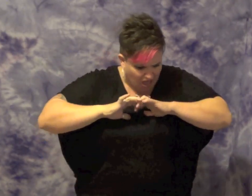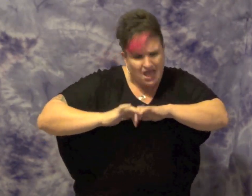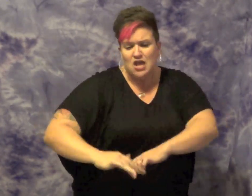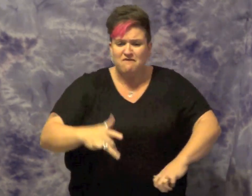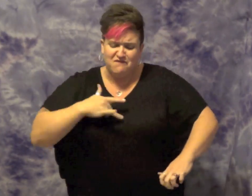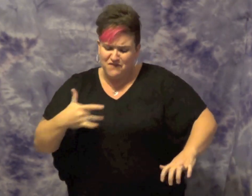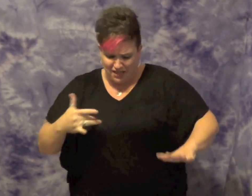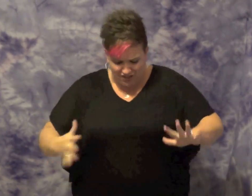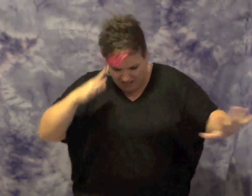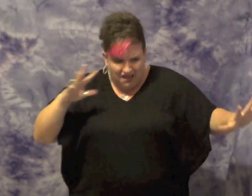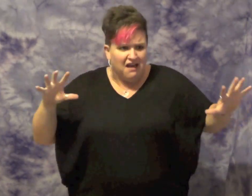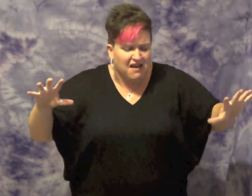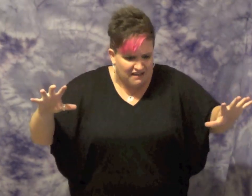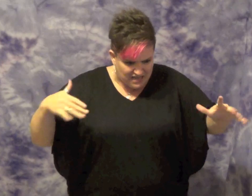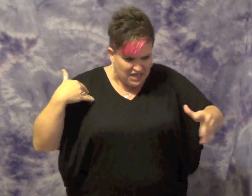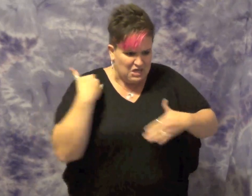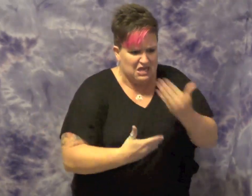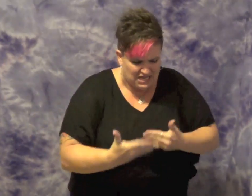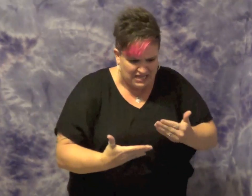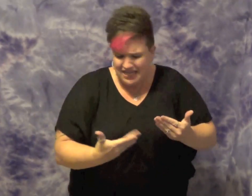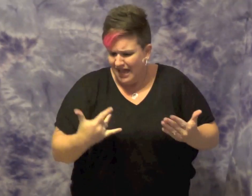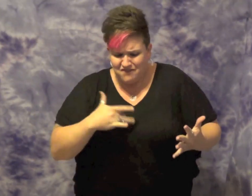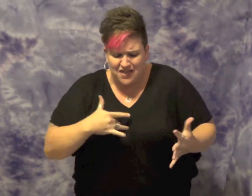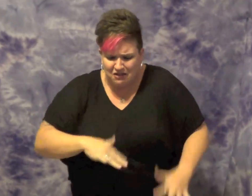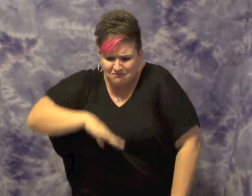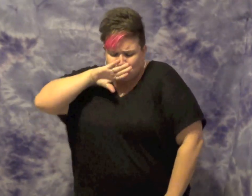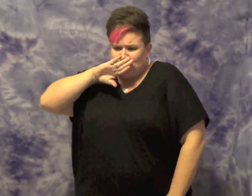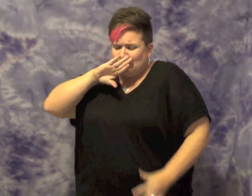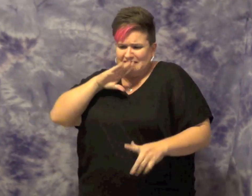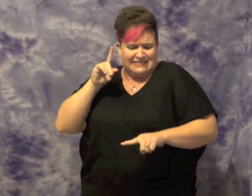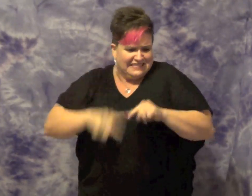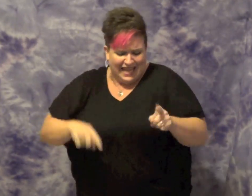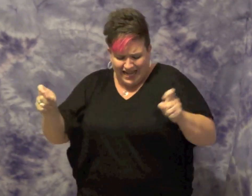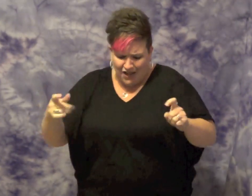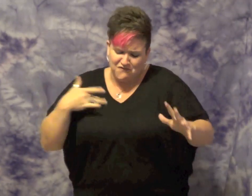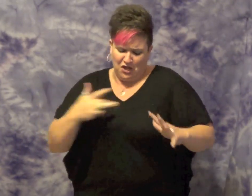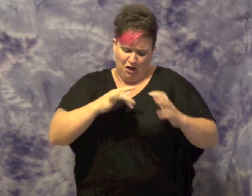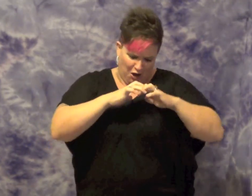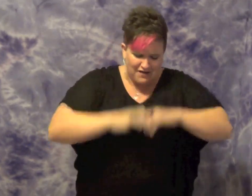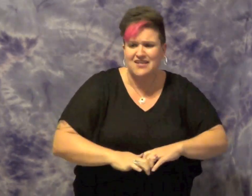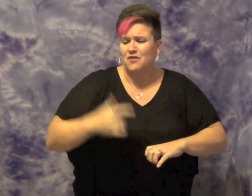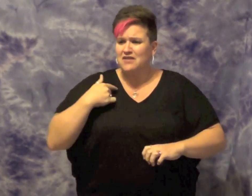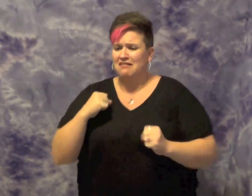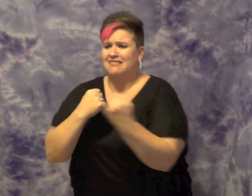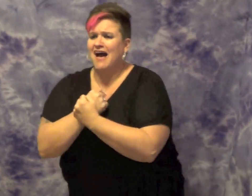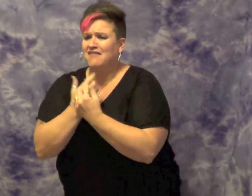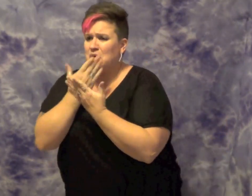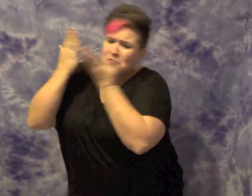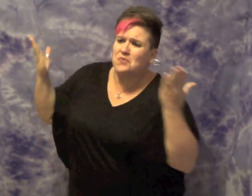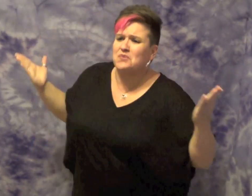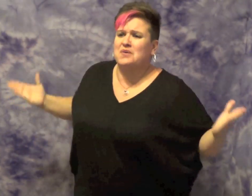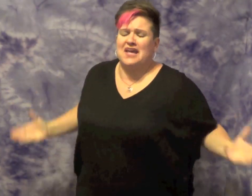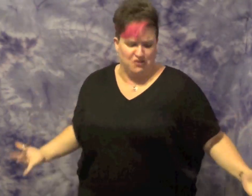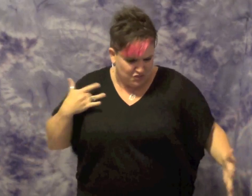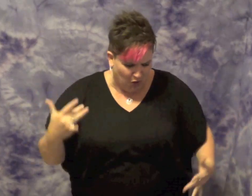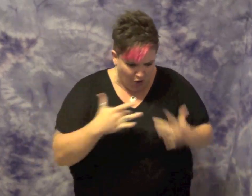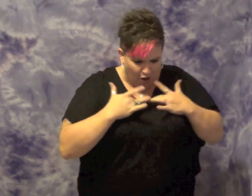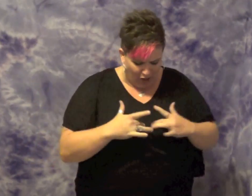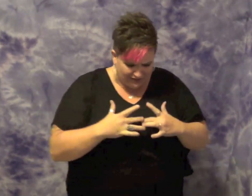mentally frozen when you're cold and alone. Heart open and broken when that love's out of sight, and you're hurting the focus when you're floating in oceans